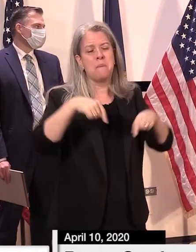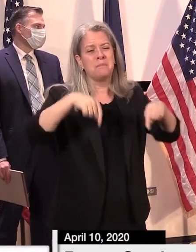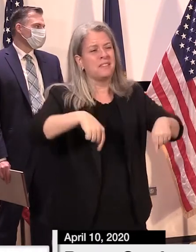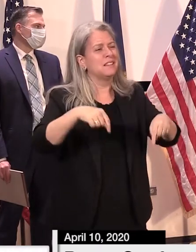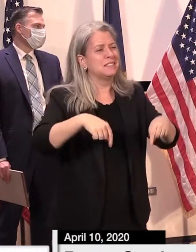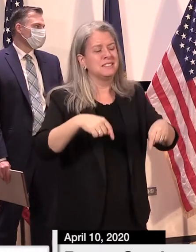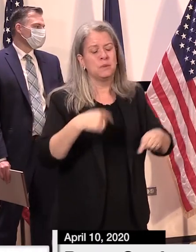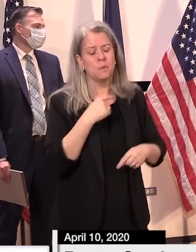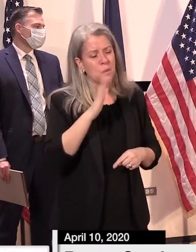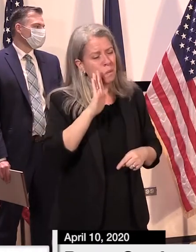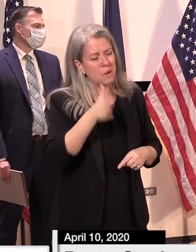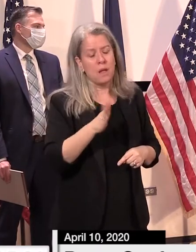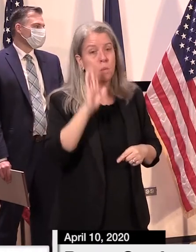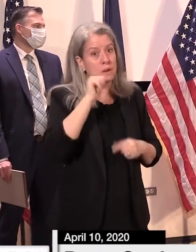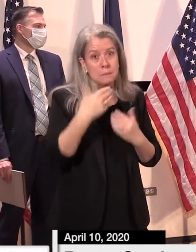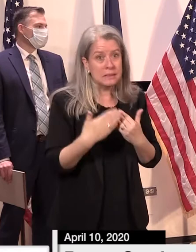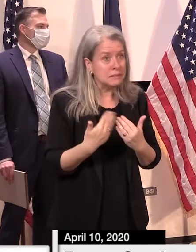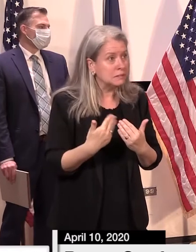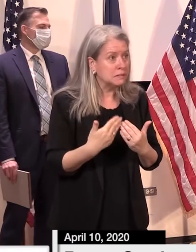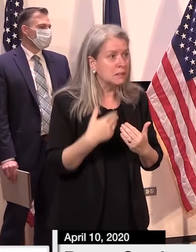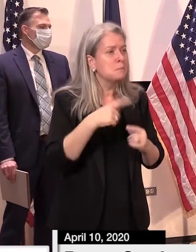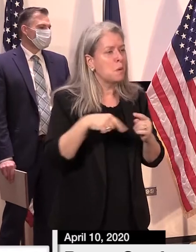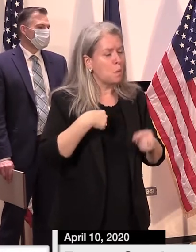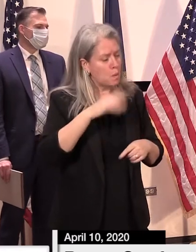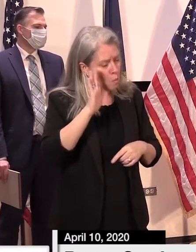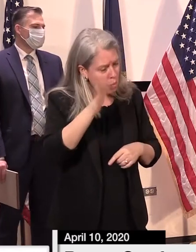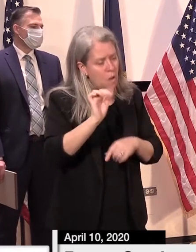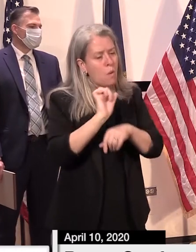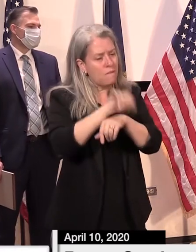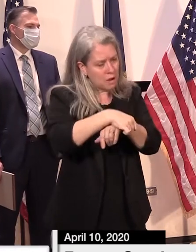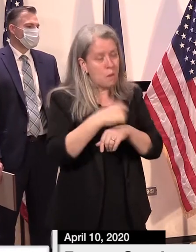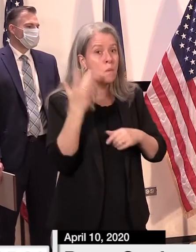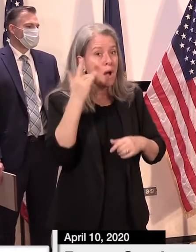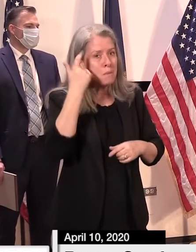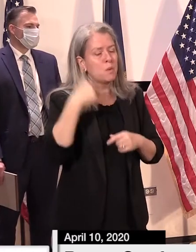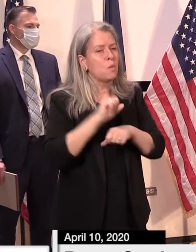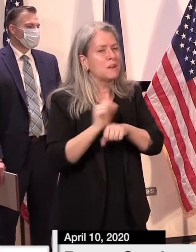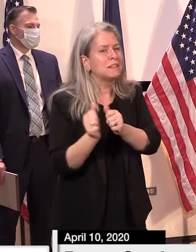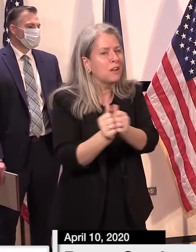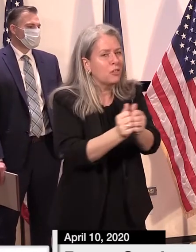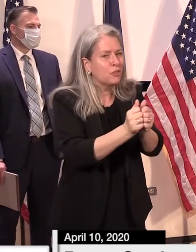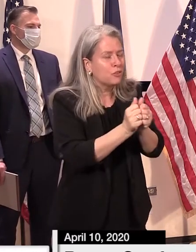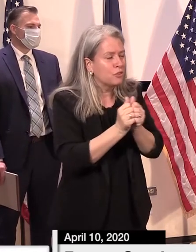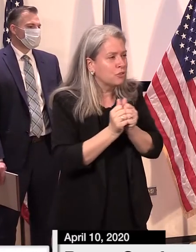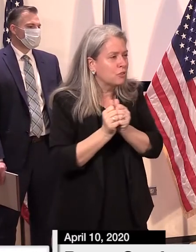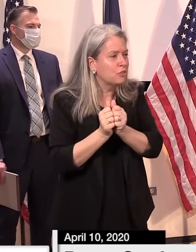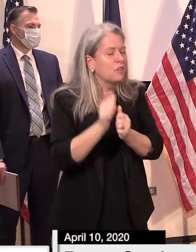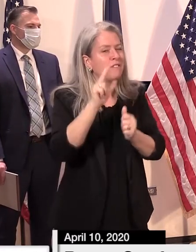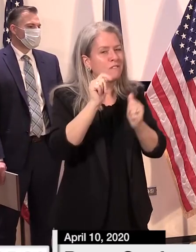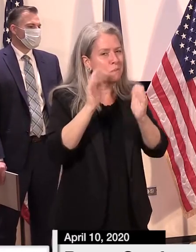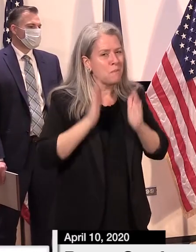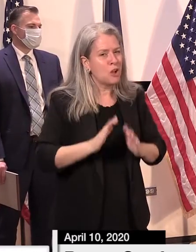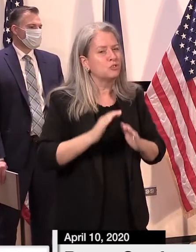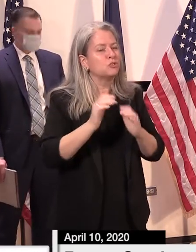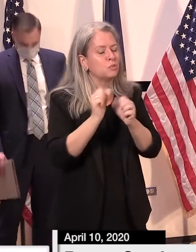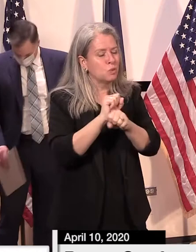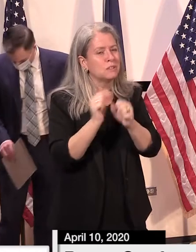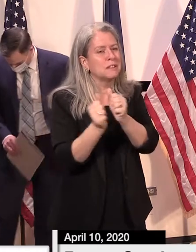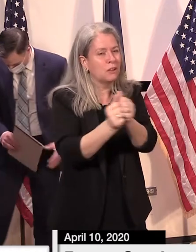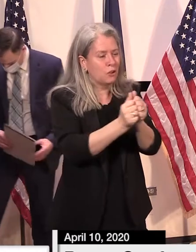because we're united as Vermonters. So I'll now turn it over to Commissioner Pichak.